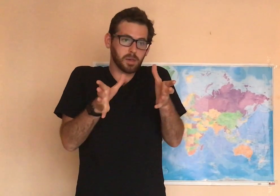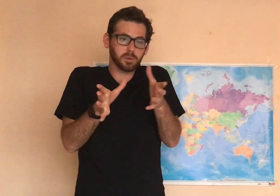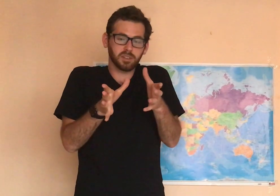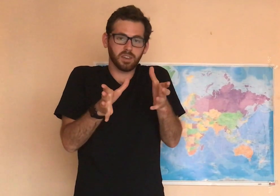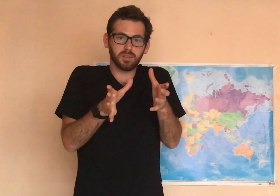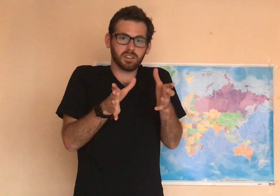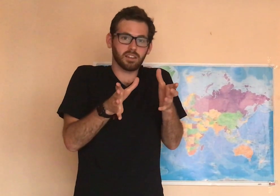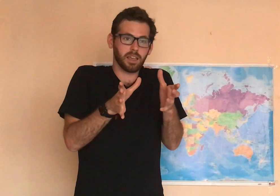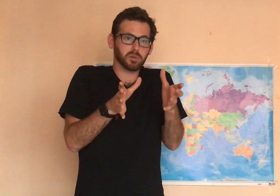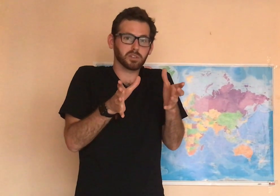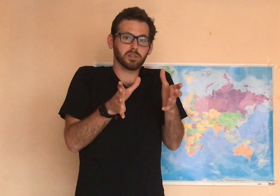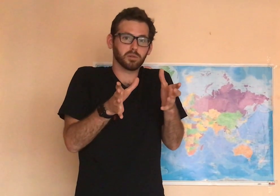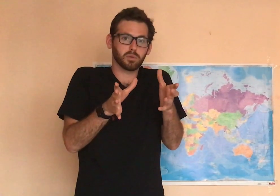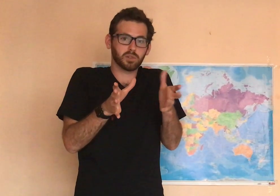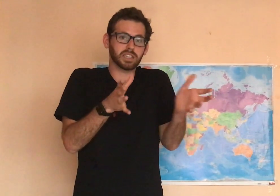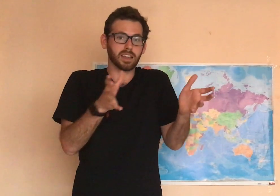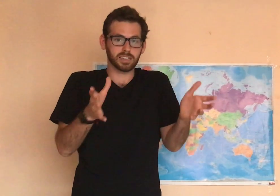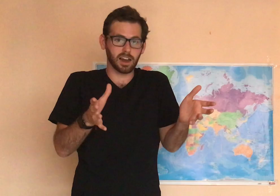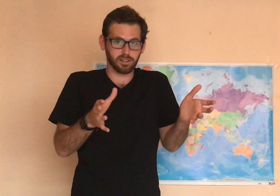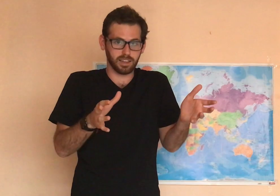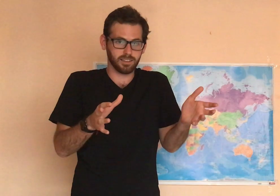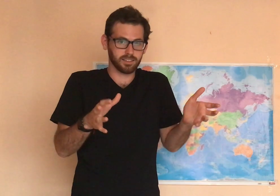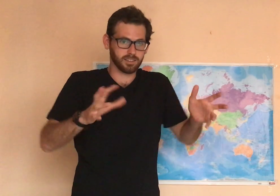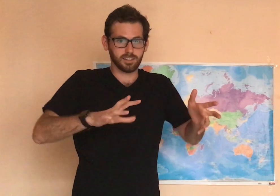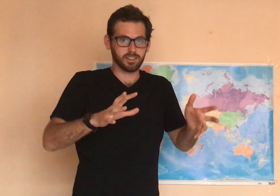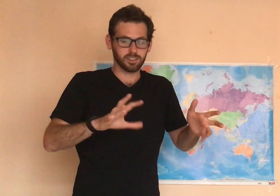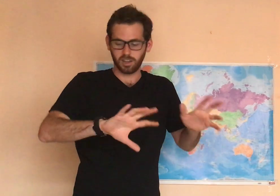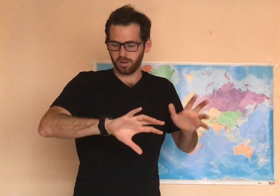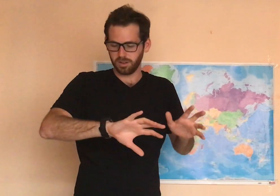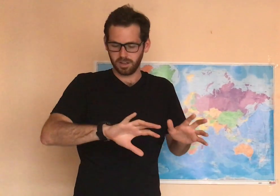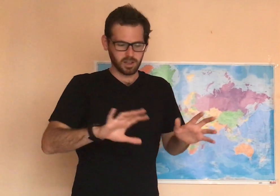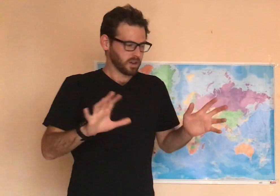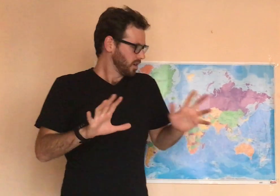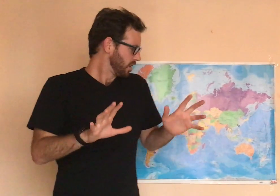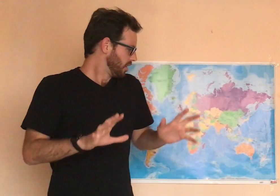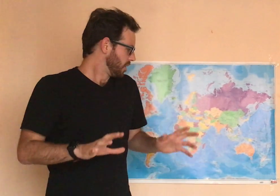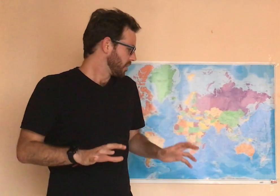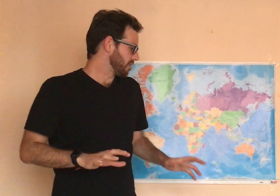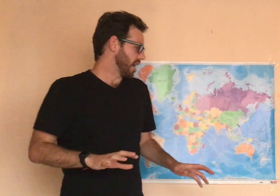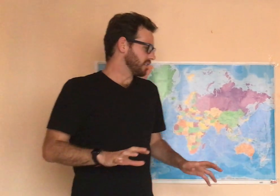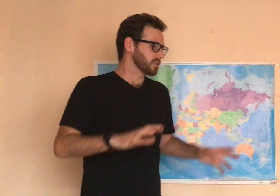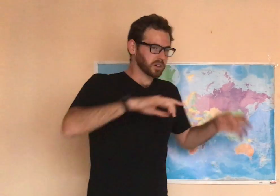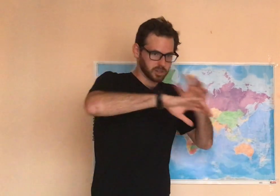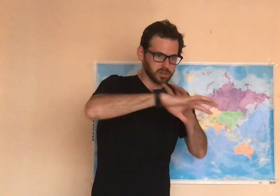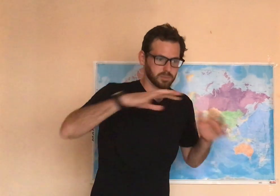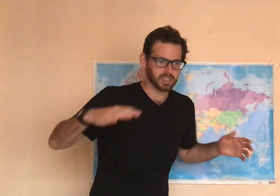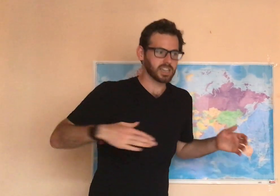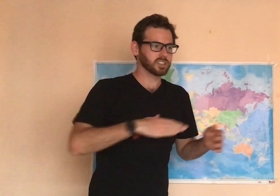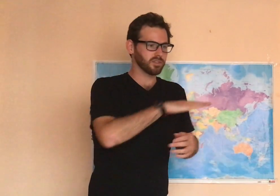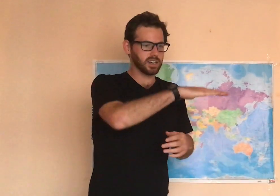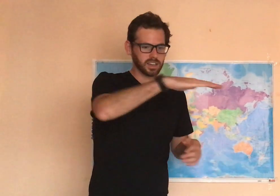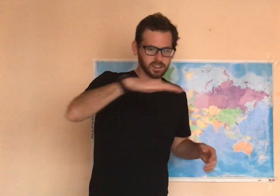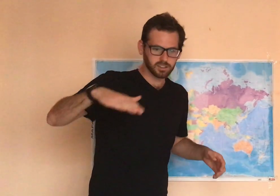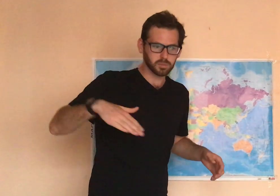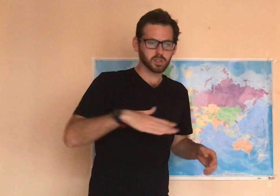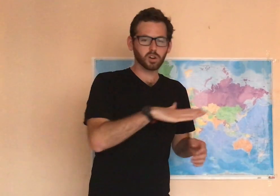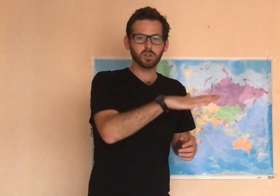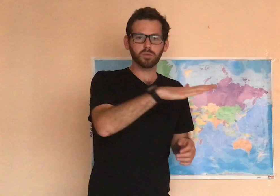be able even able to recite entirely. So, we have that. So, we're going to do some intensive reading, some circle